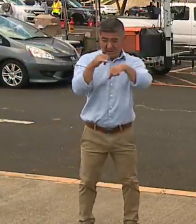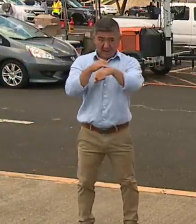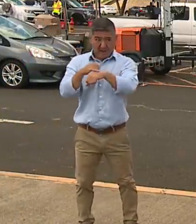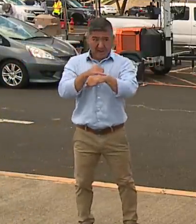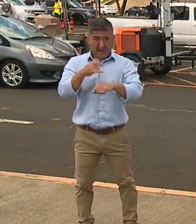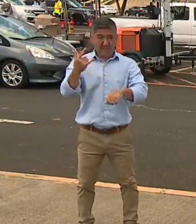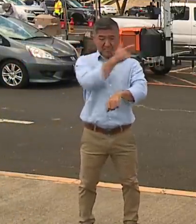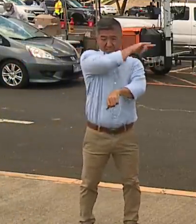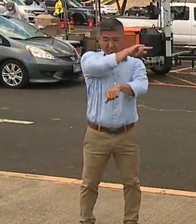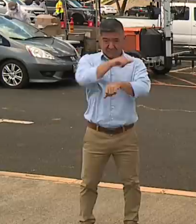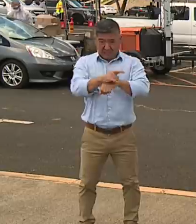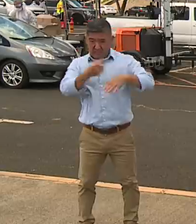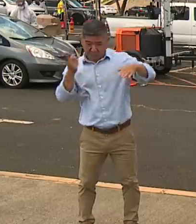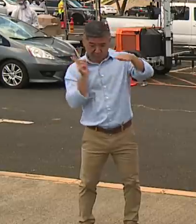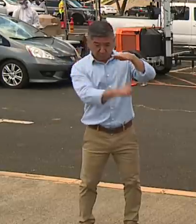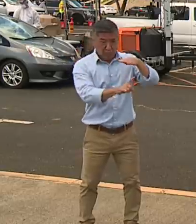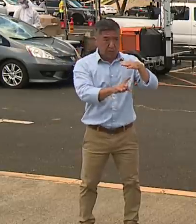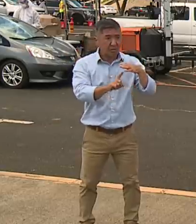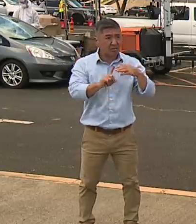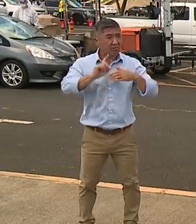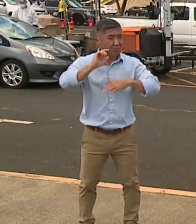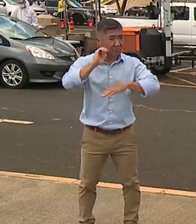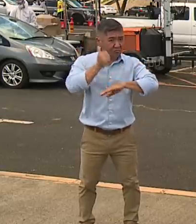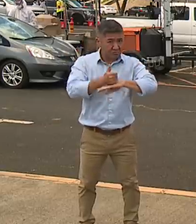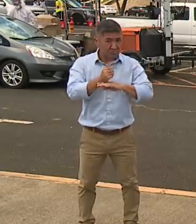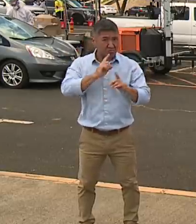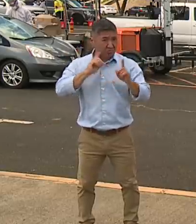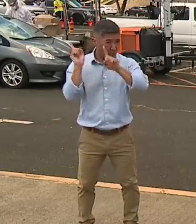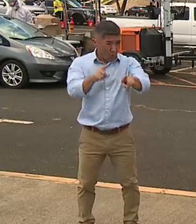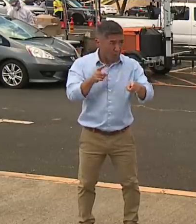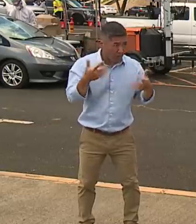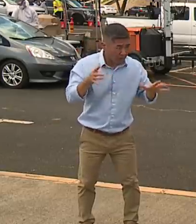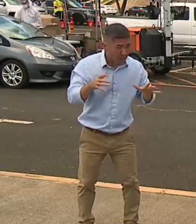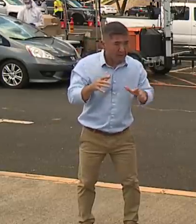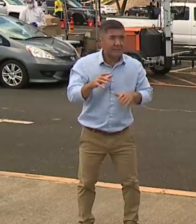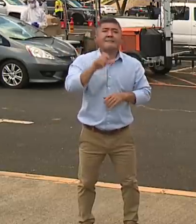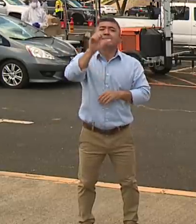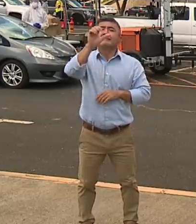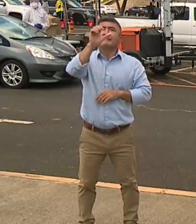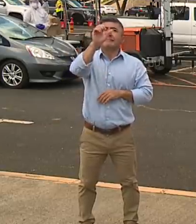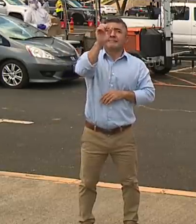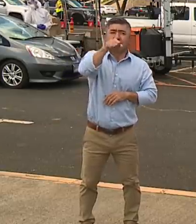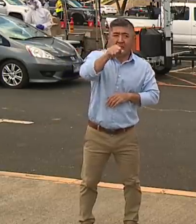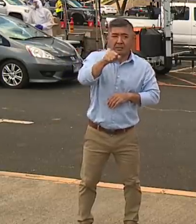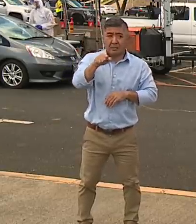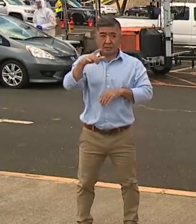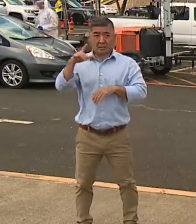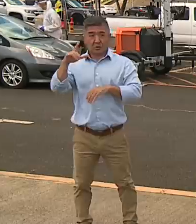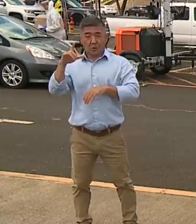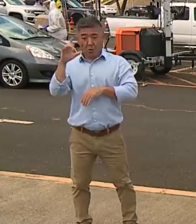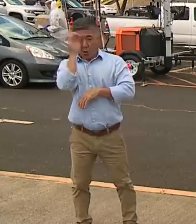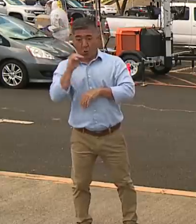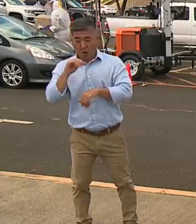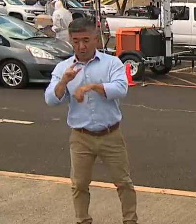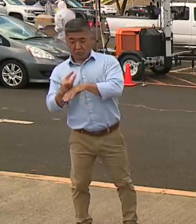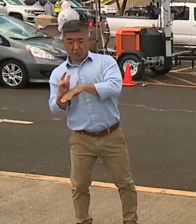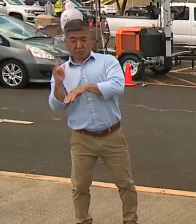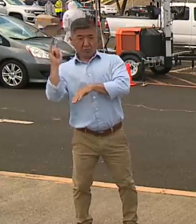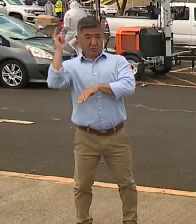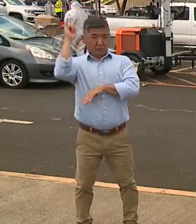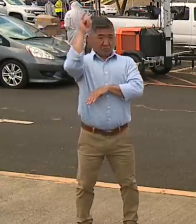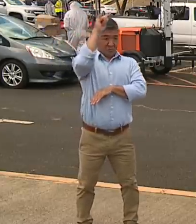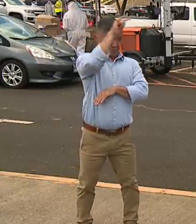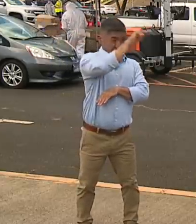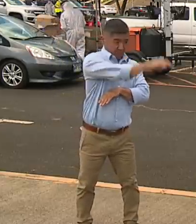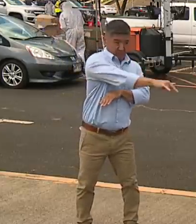So it's not the inter-island quarantine is in effect for people leaving Oahu to go to the neighbor islands, but